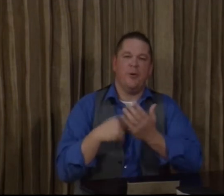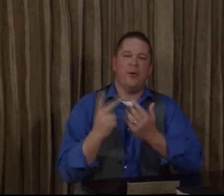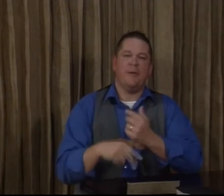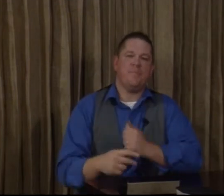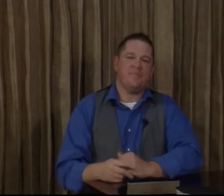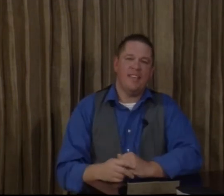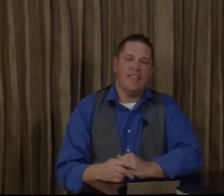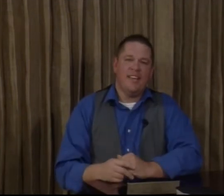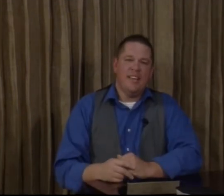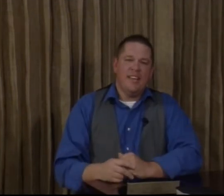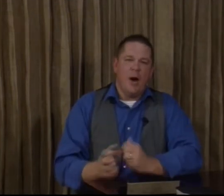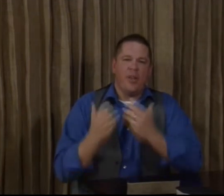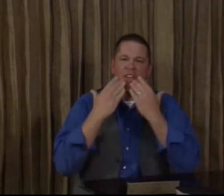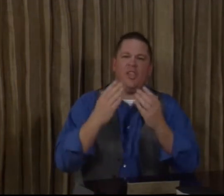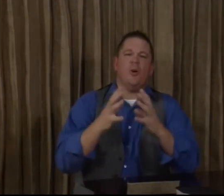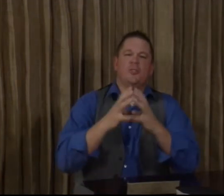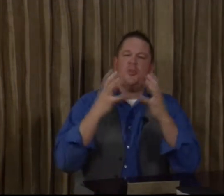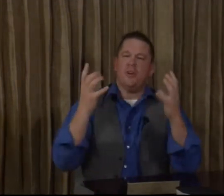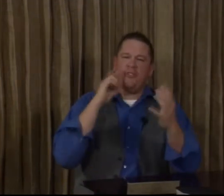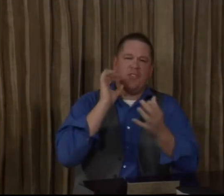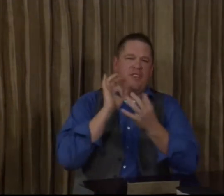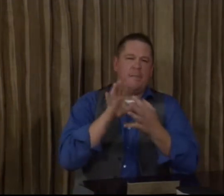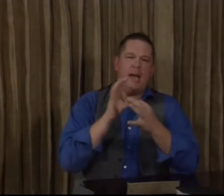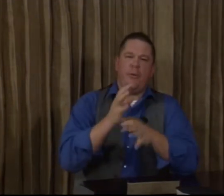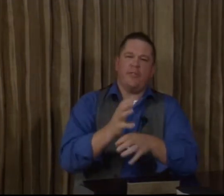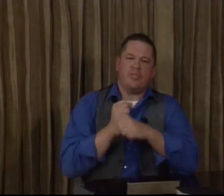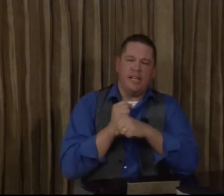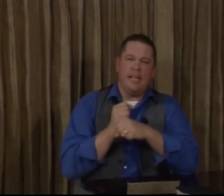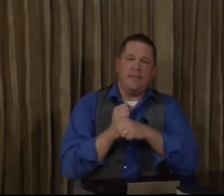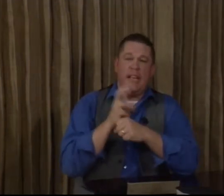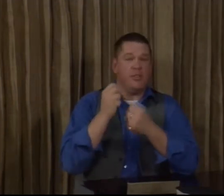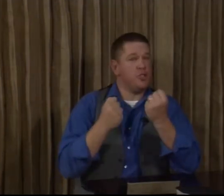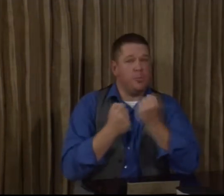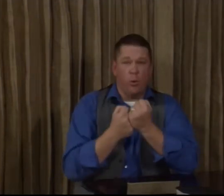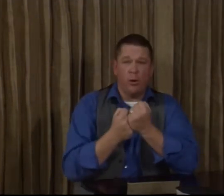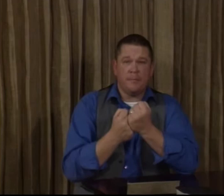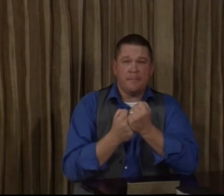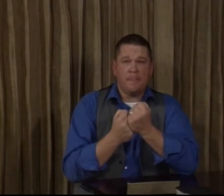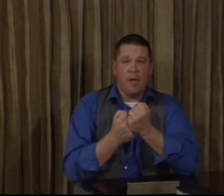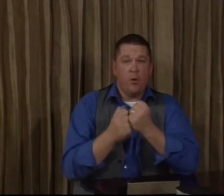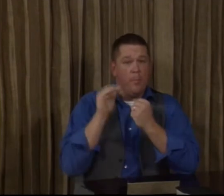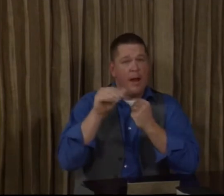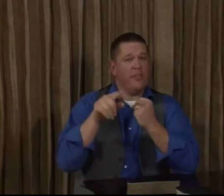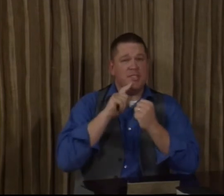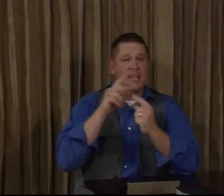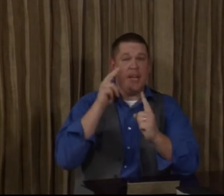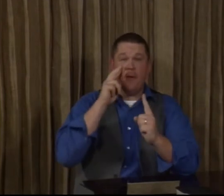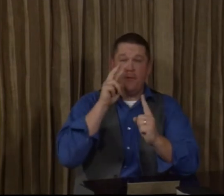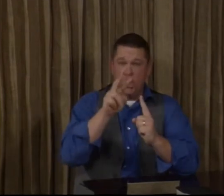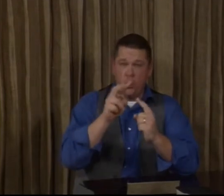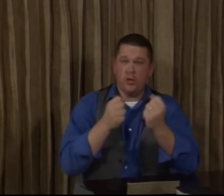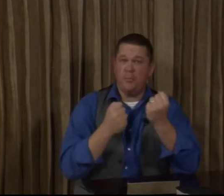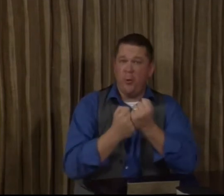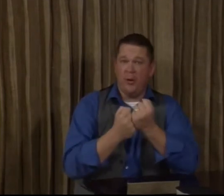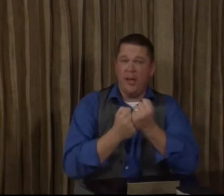program. I want to thank you all so much for the feedback we've received and even the support. Reminder, this is a viewer-supported